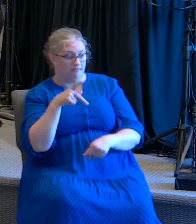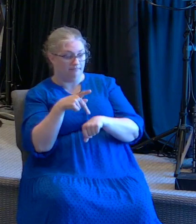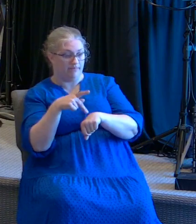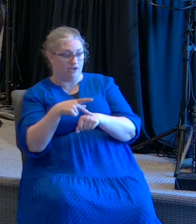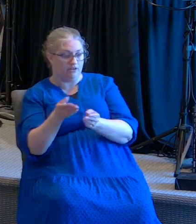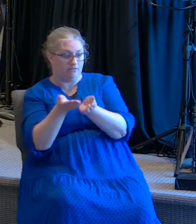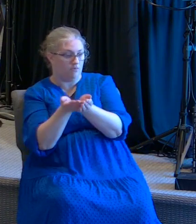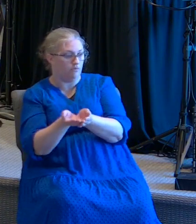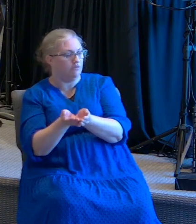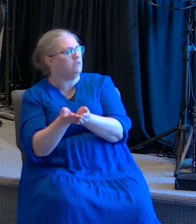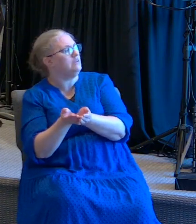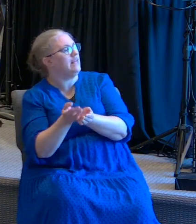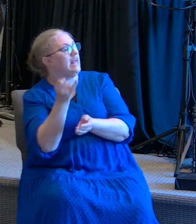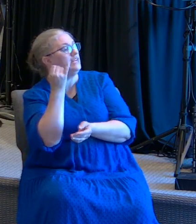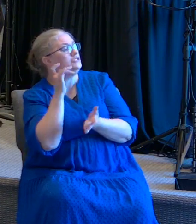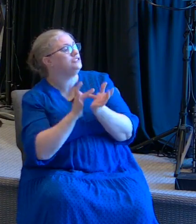water